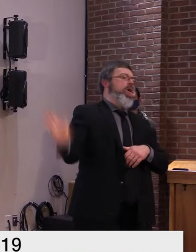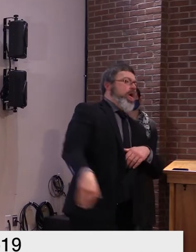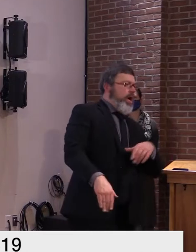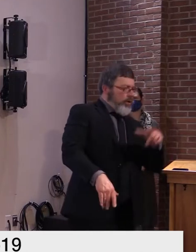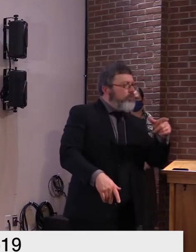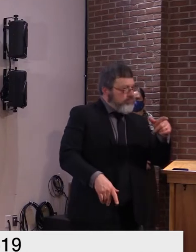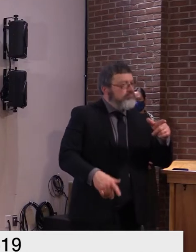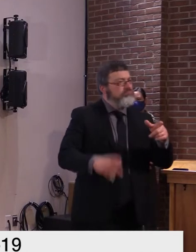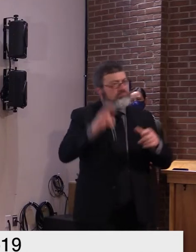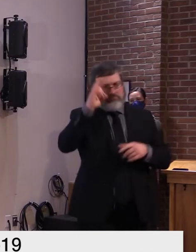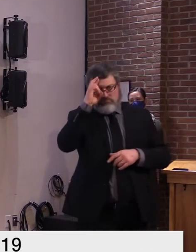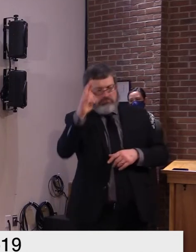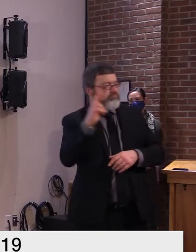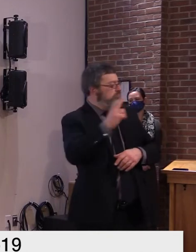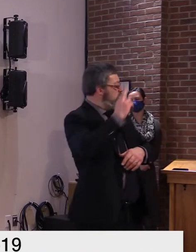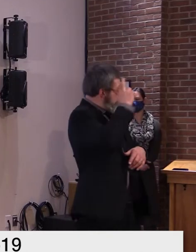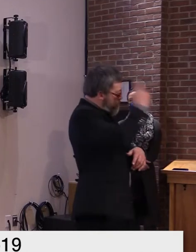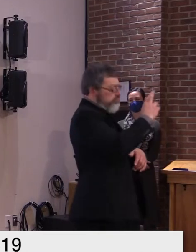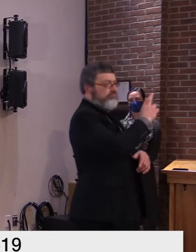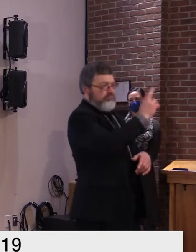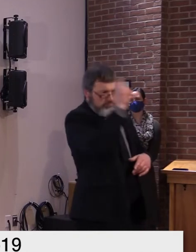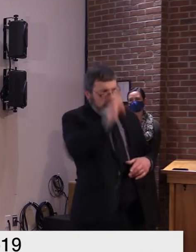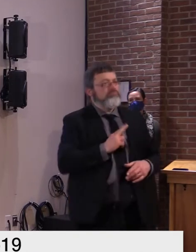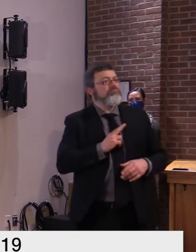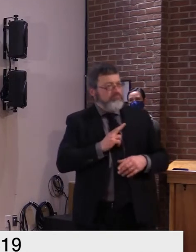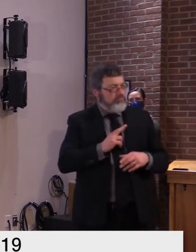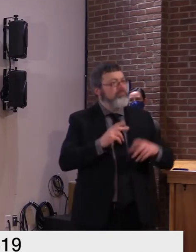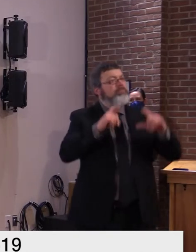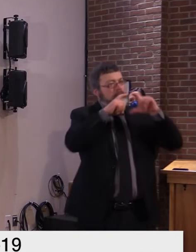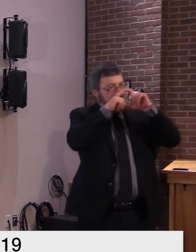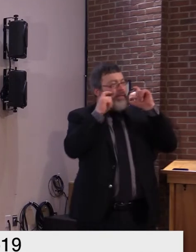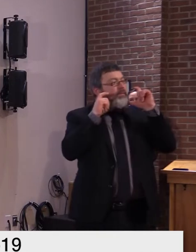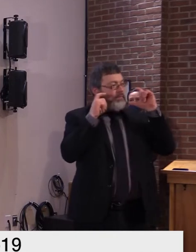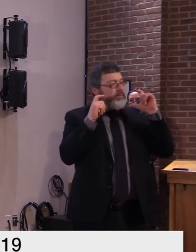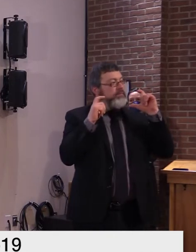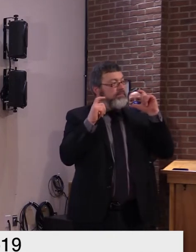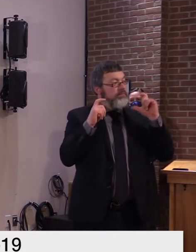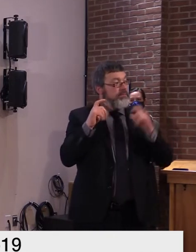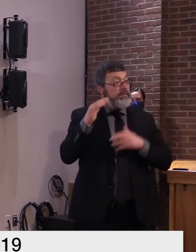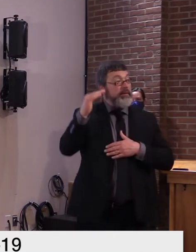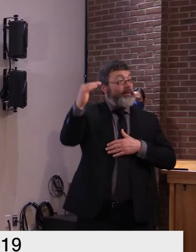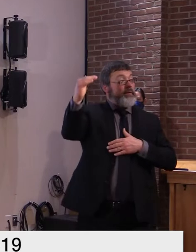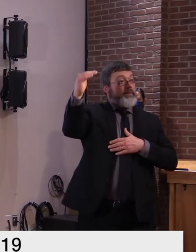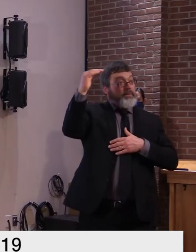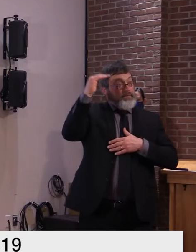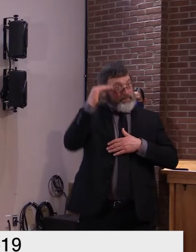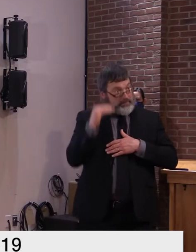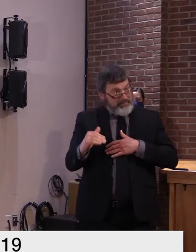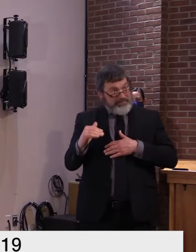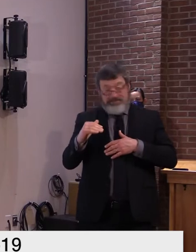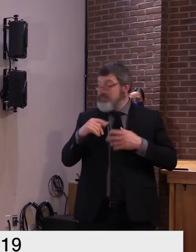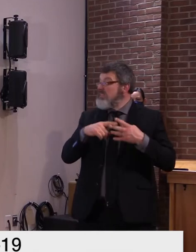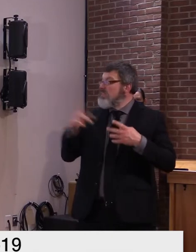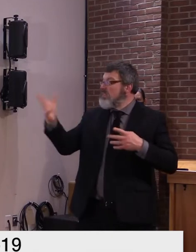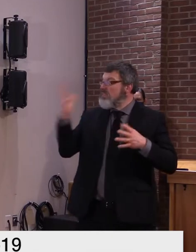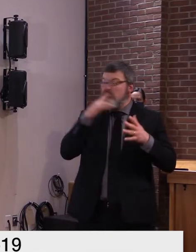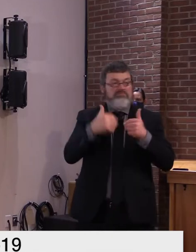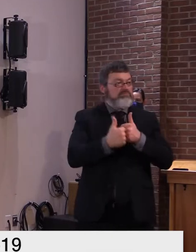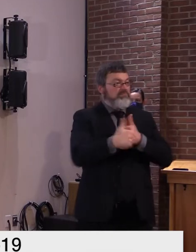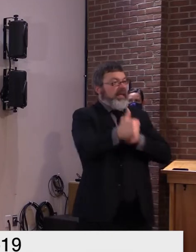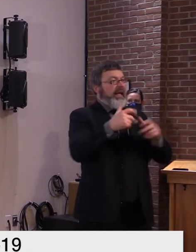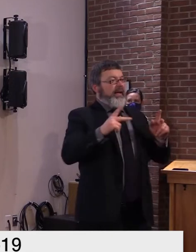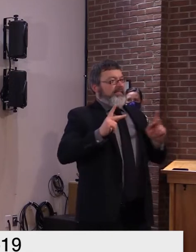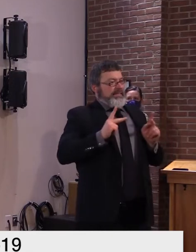for much the same reasons i just recited avoiding non-essential indoor spaces and crowded